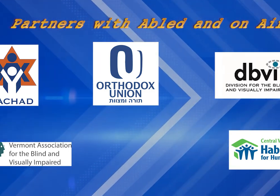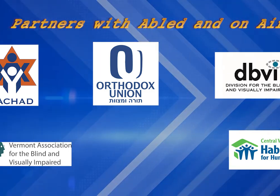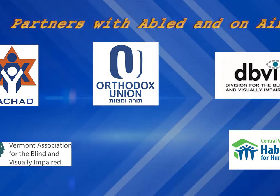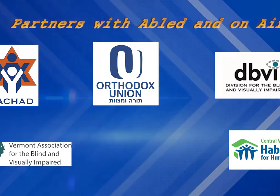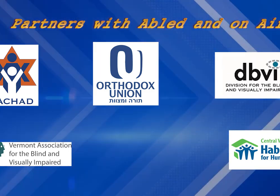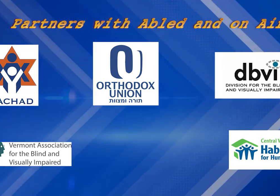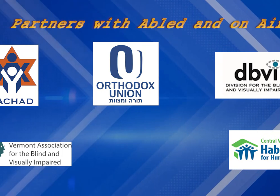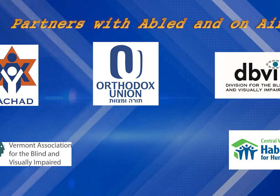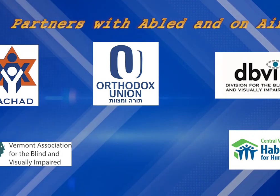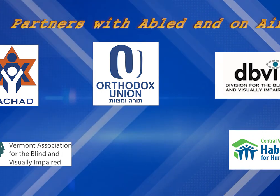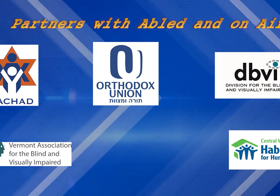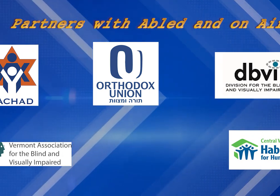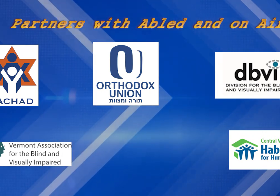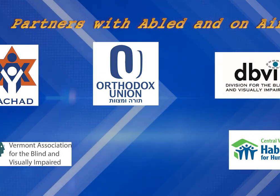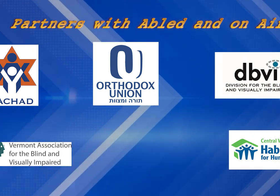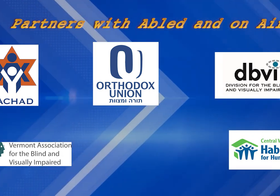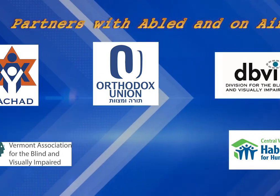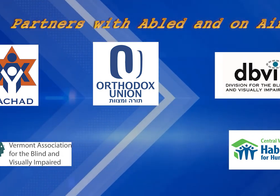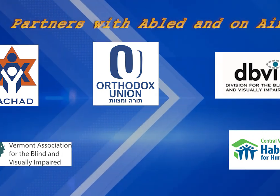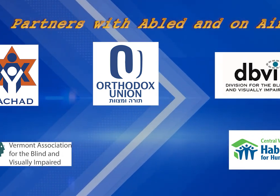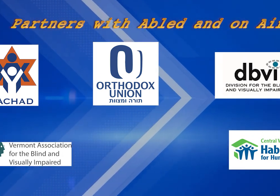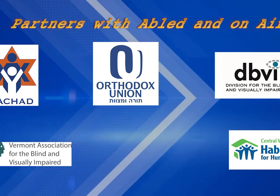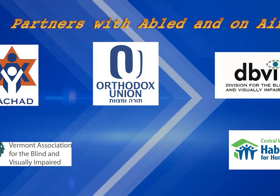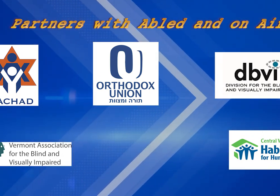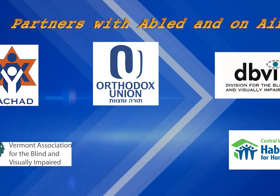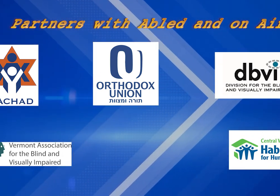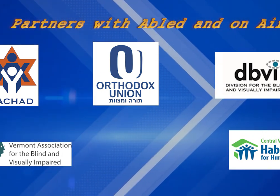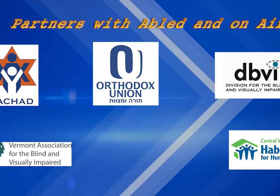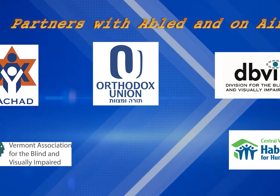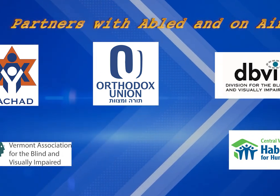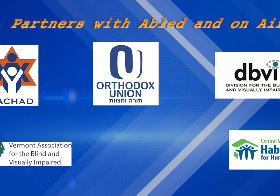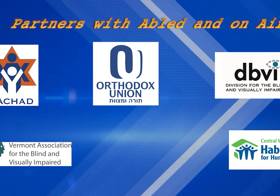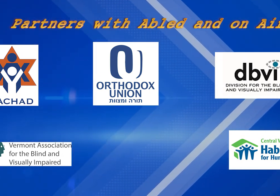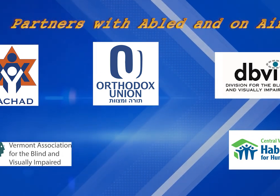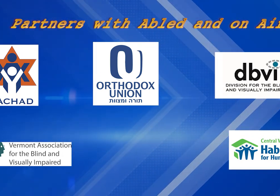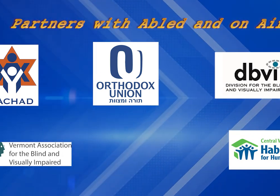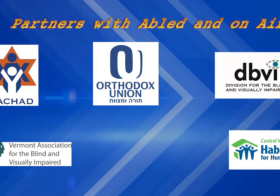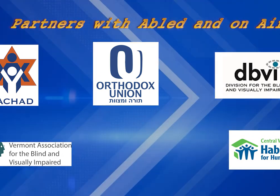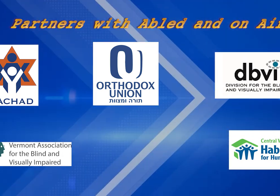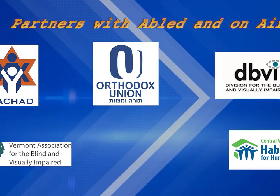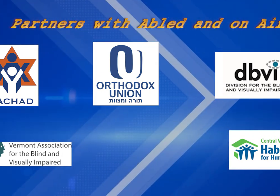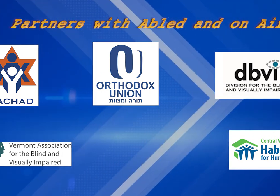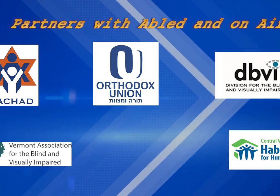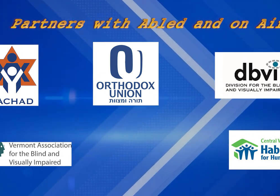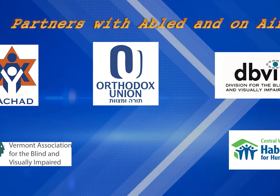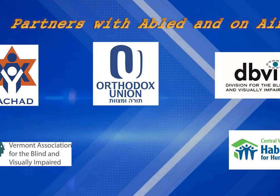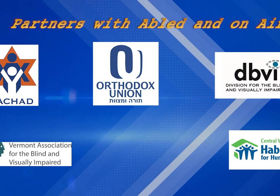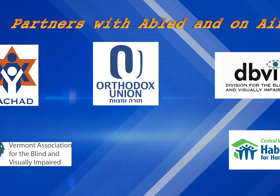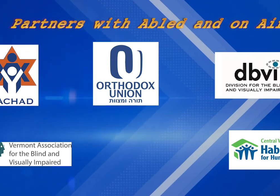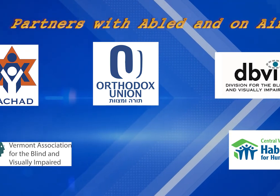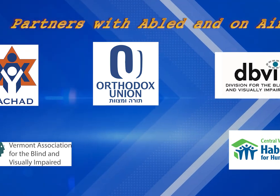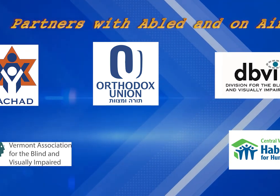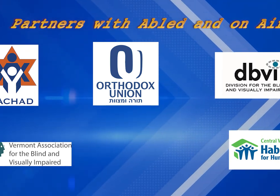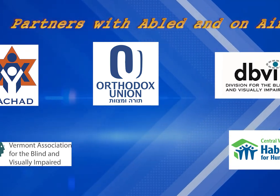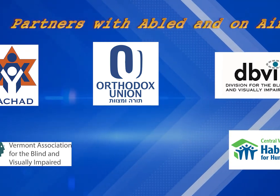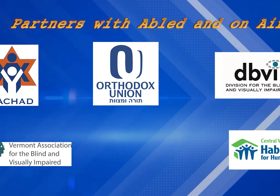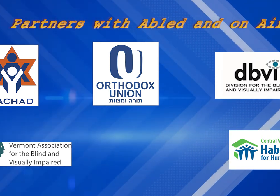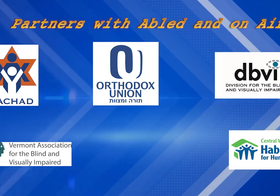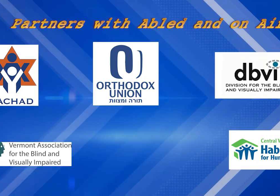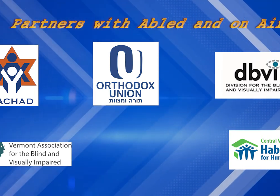the Orthodox Union, the Division for the Blind and Visually Impaired of Vermont, the Vermont